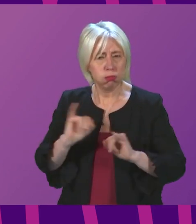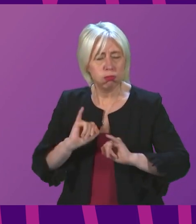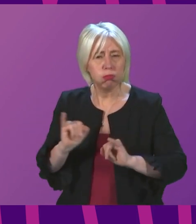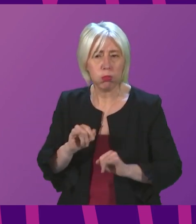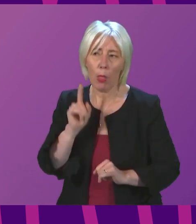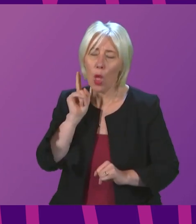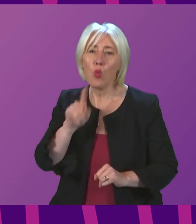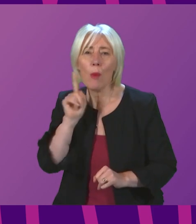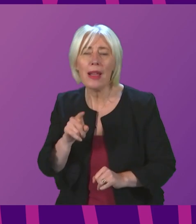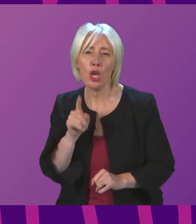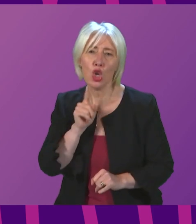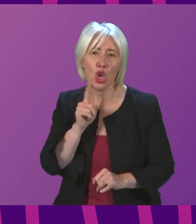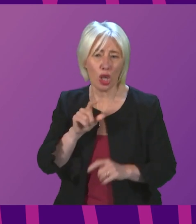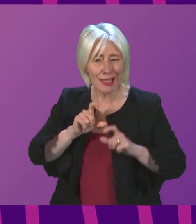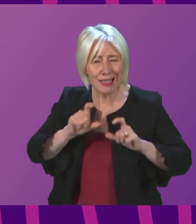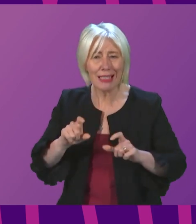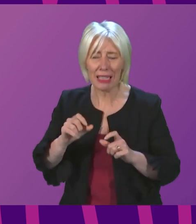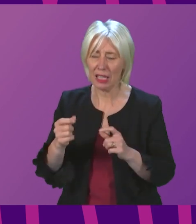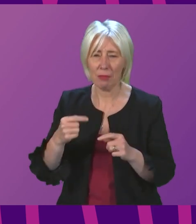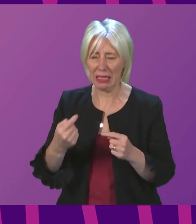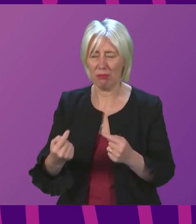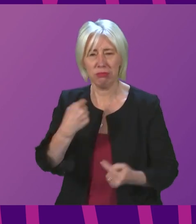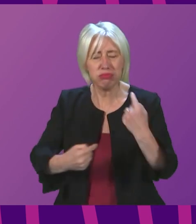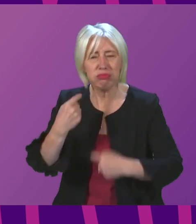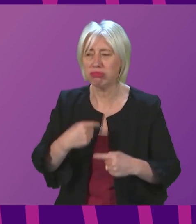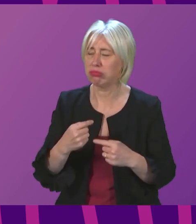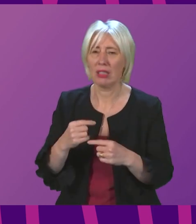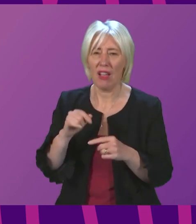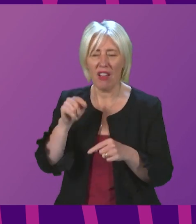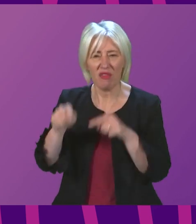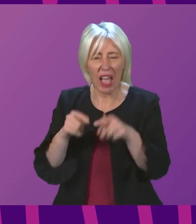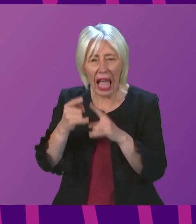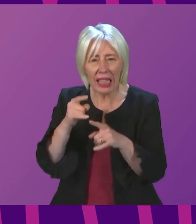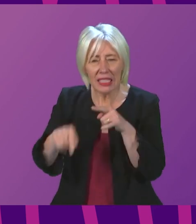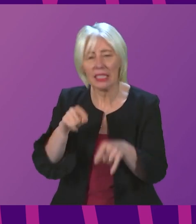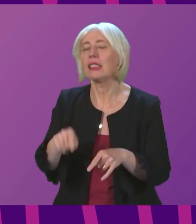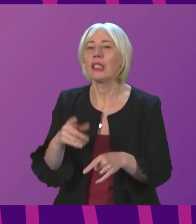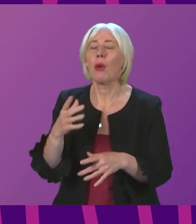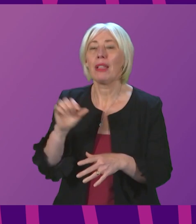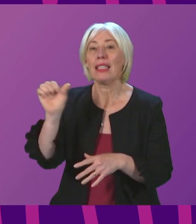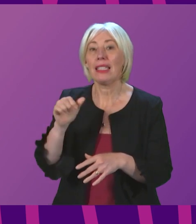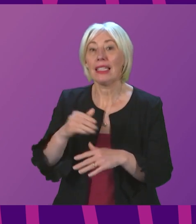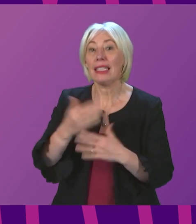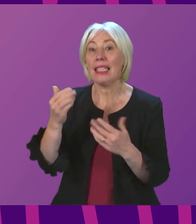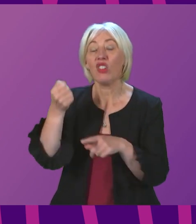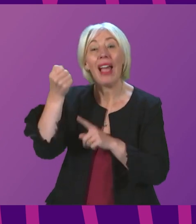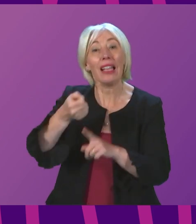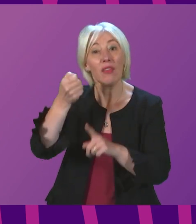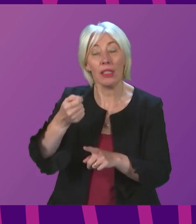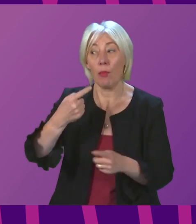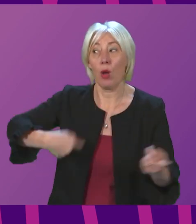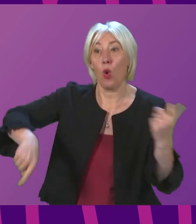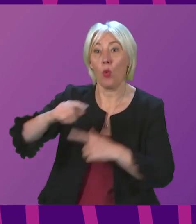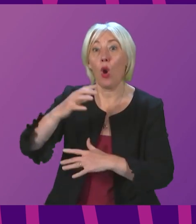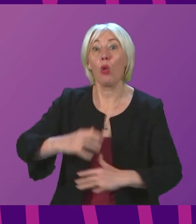assault and violence in our society today. During the recent 16 days of activism, this chamber highlighted that we must all stand